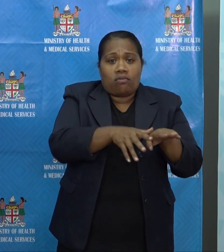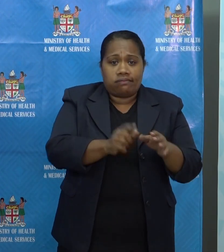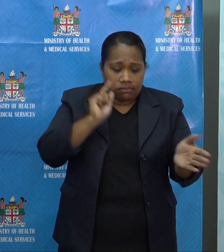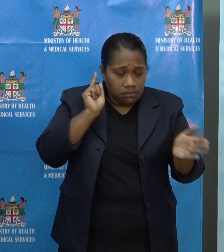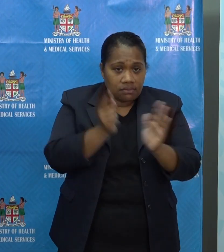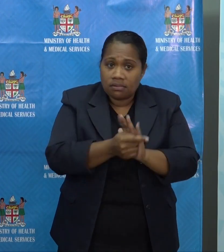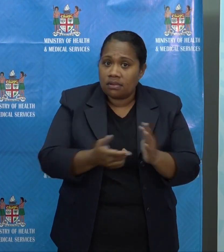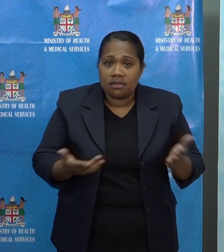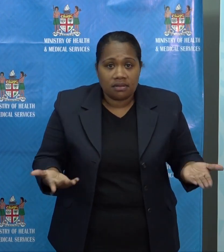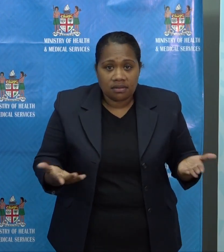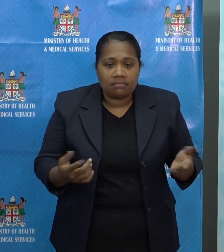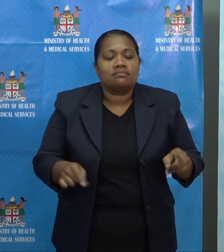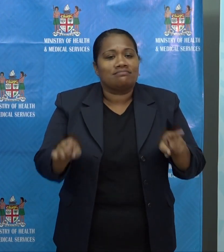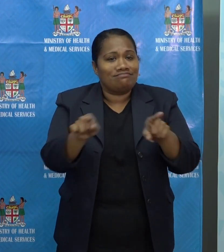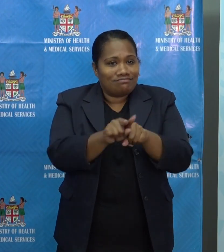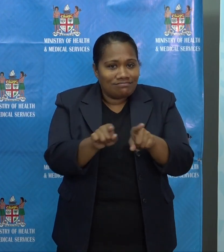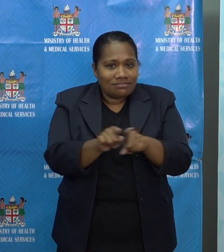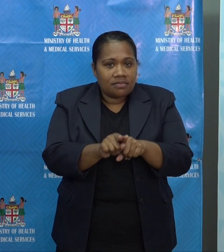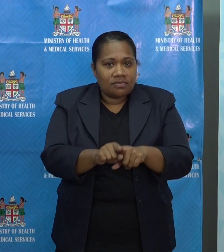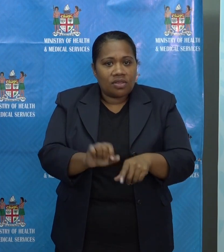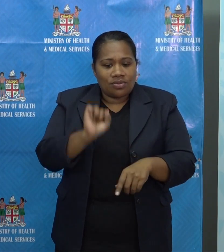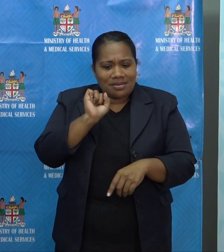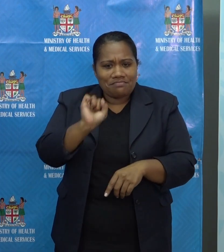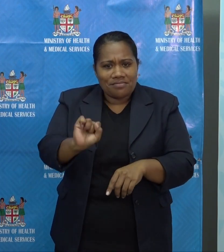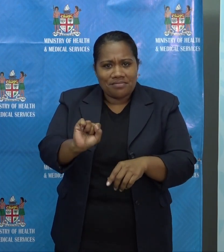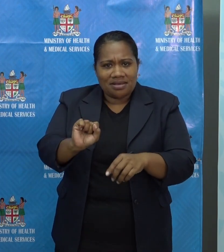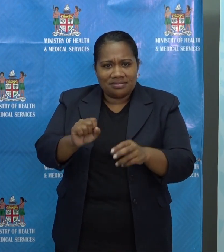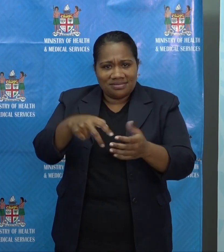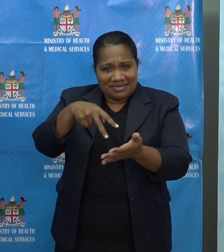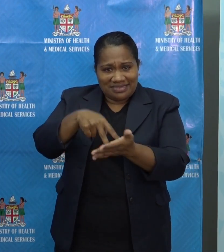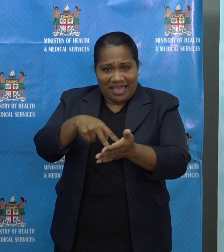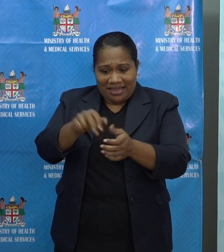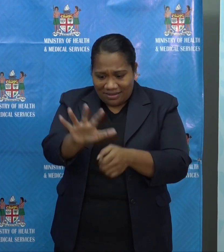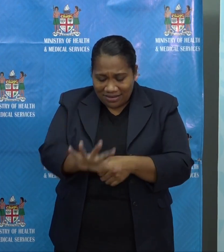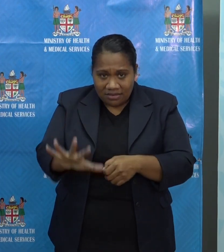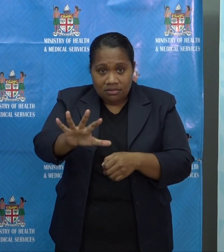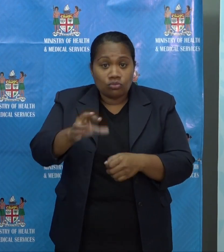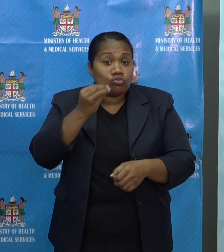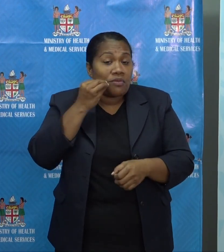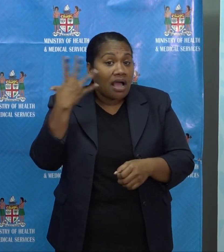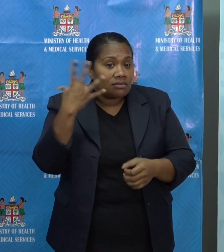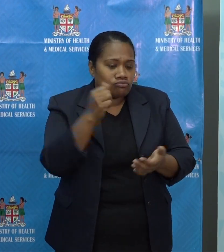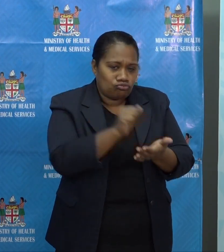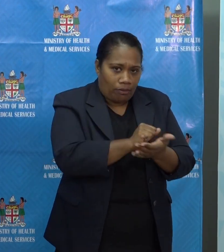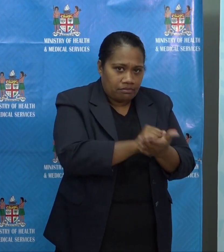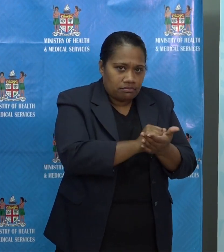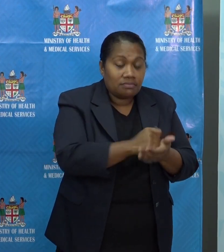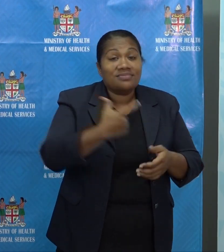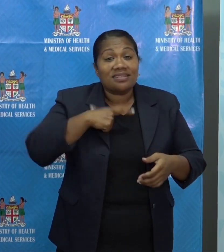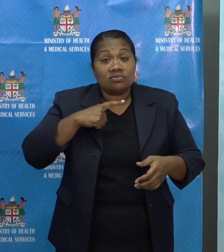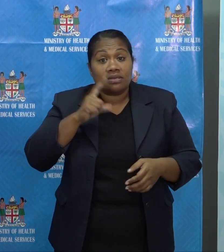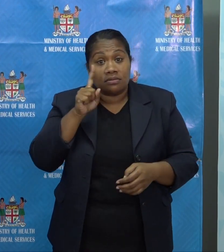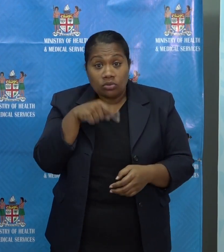supermarkets, and shops. That is why from tomorrow we're requiring